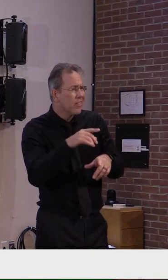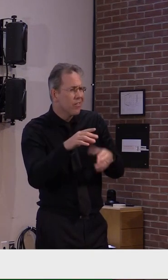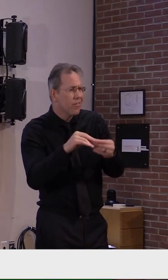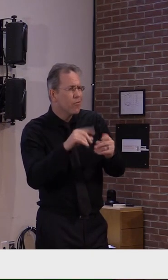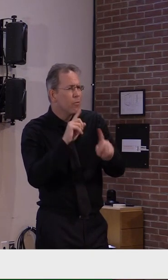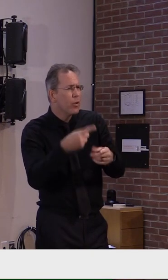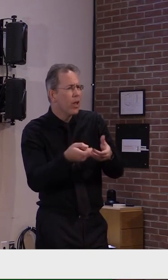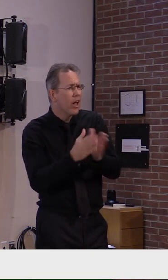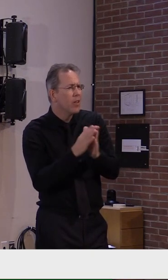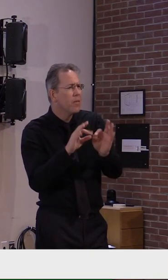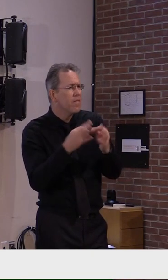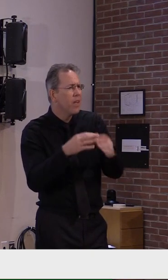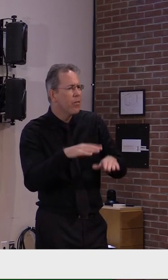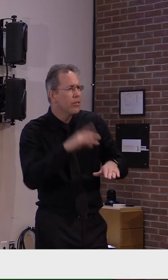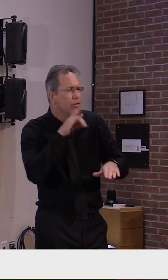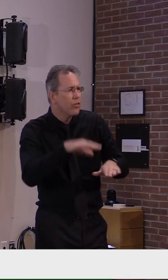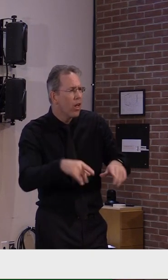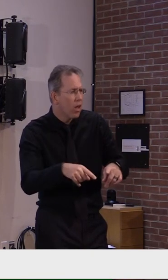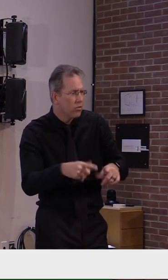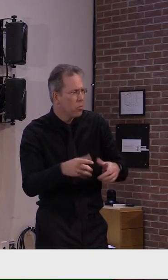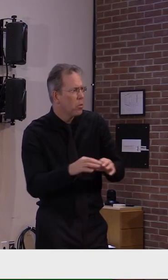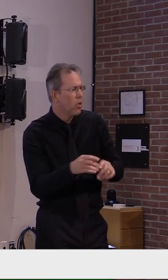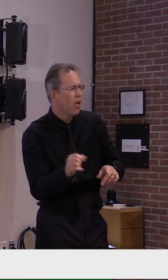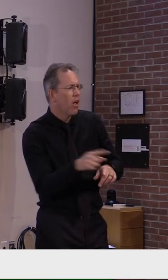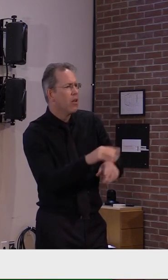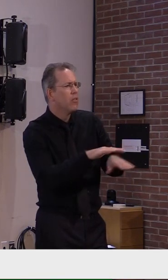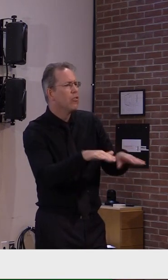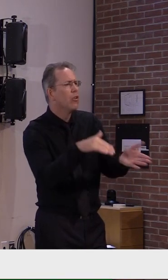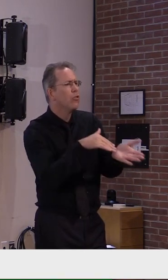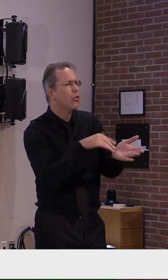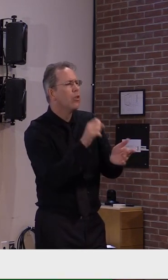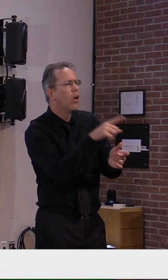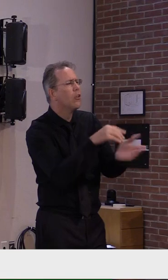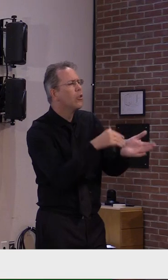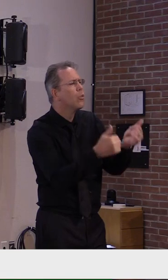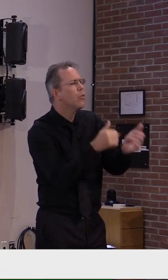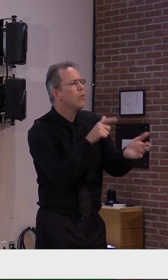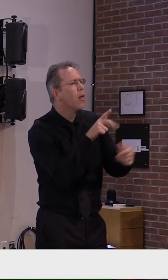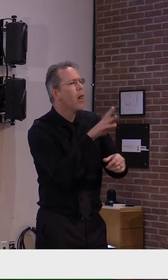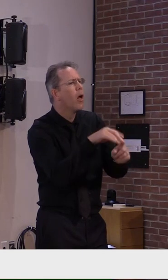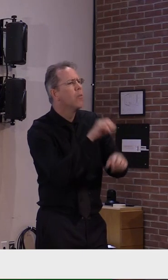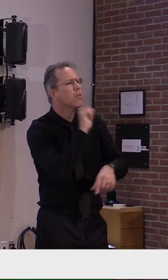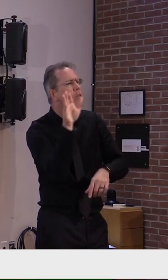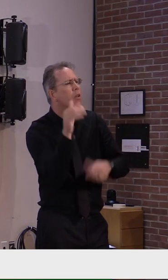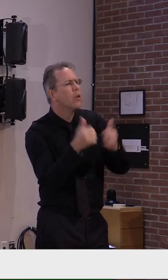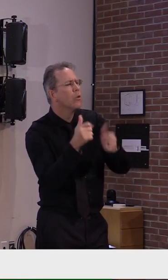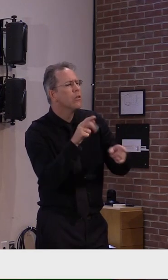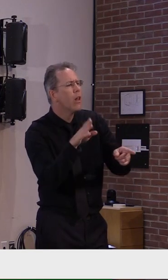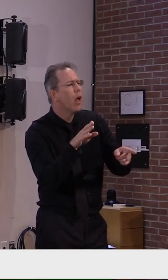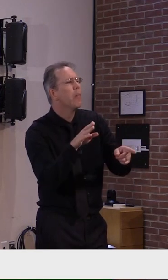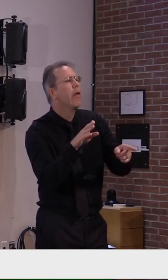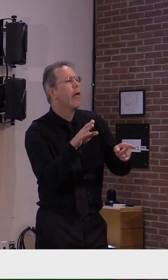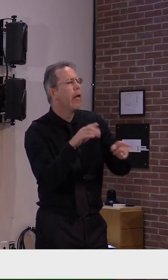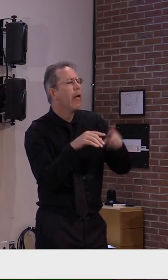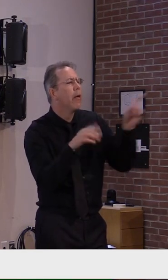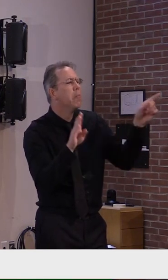where they got their test and who was the provider, because that is important. Thank you.